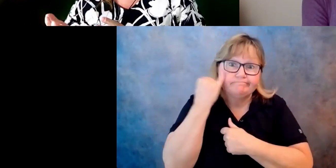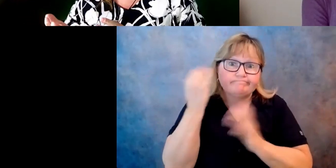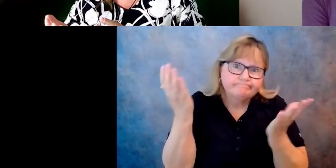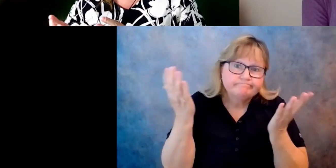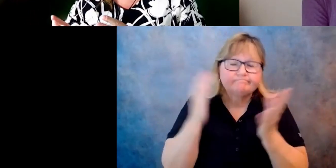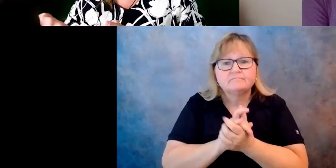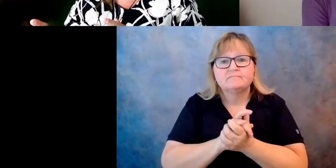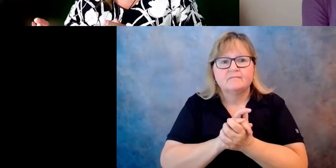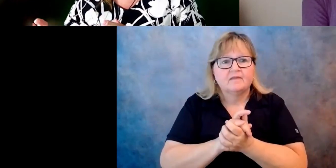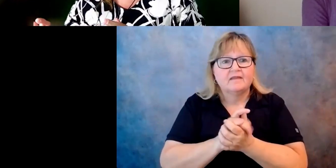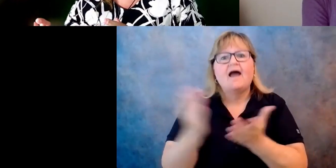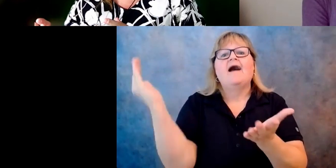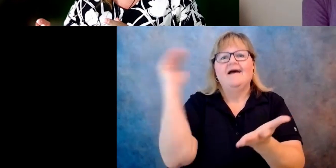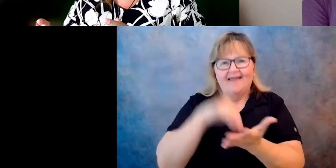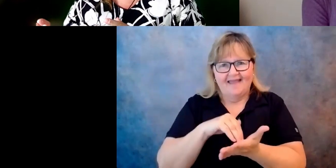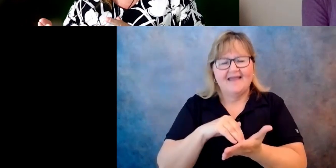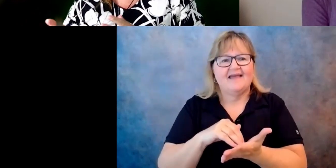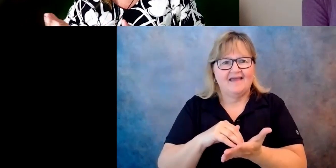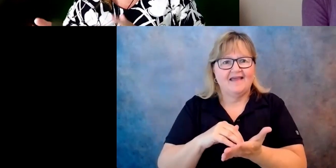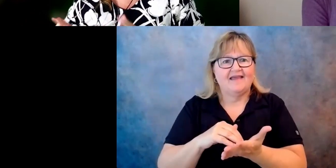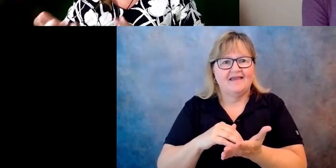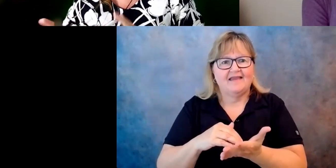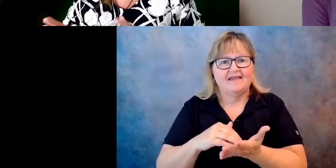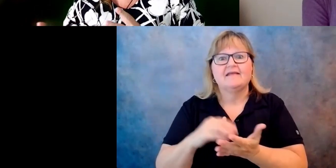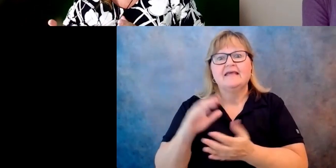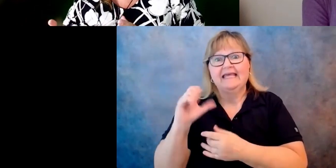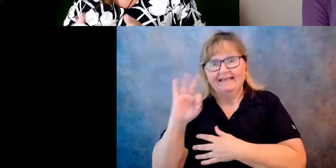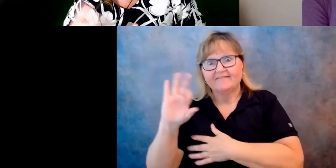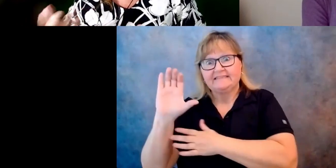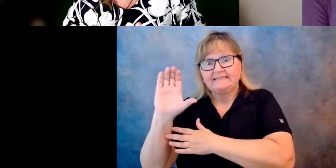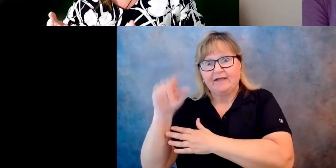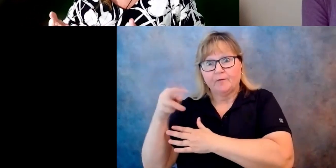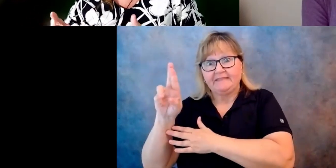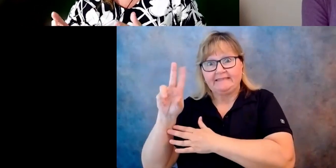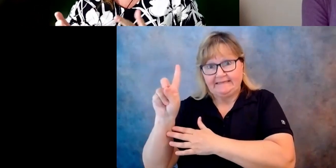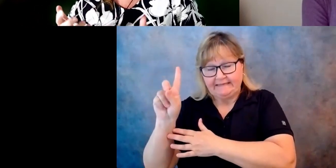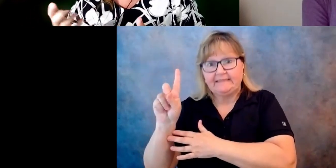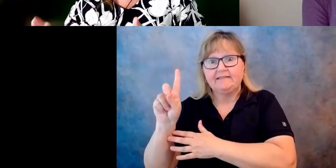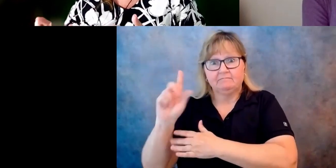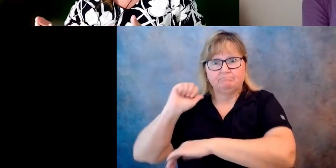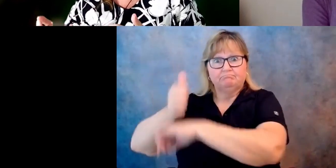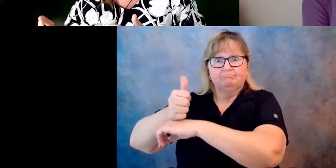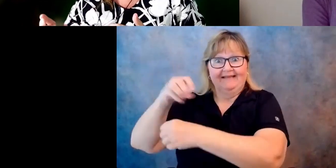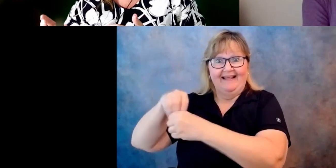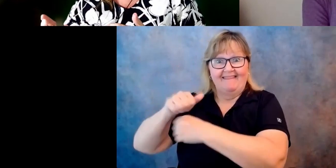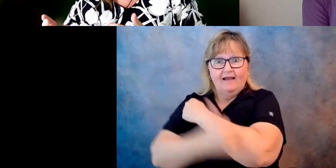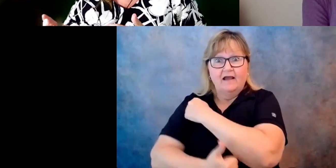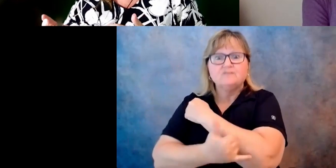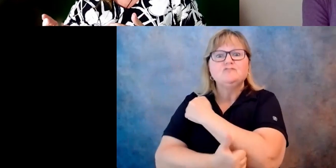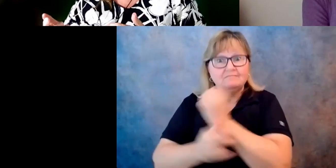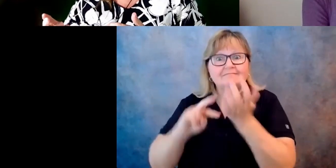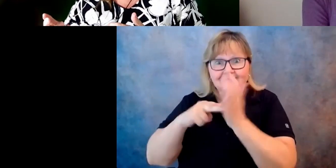so, you know, again, as the CRPD is implemented in those countries, that country would be more,